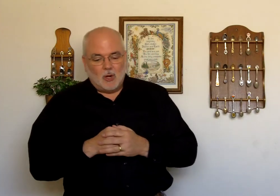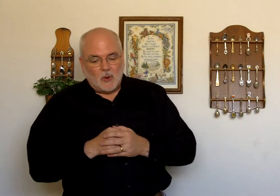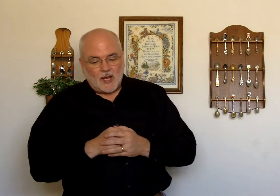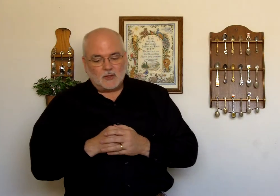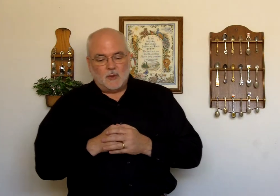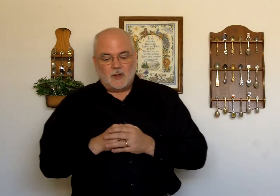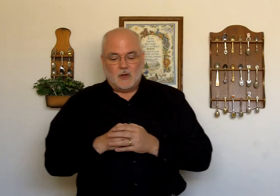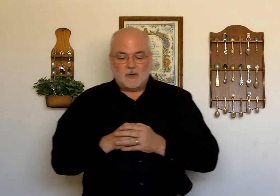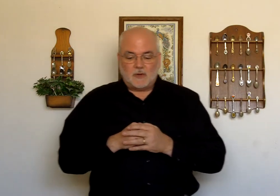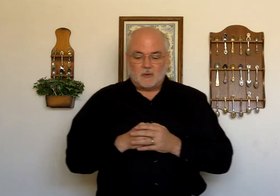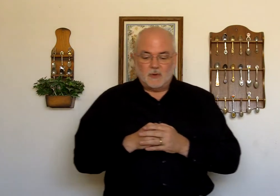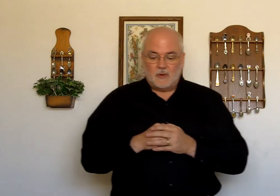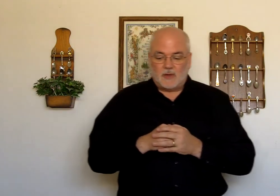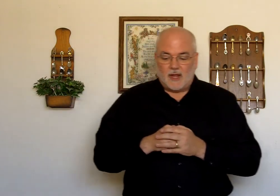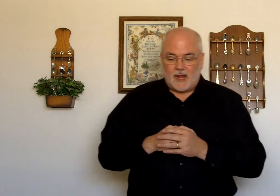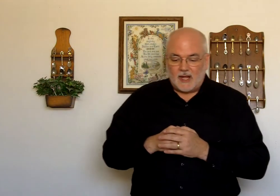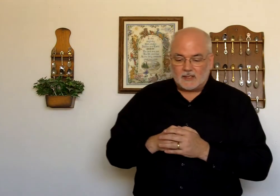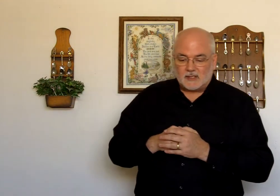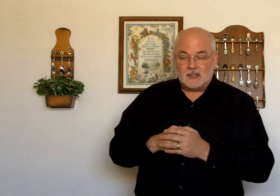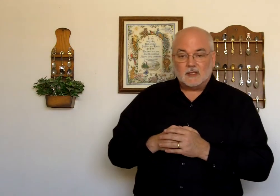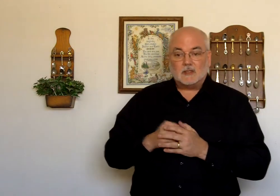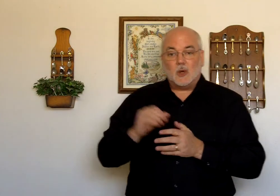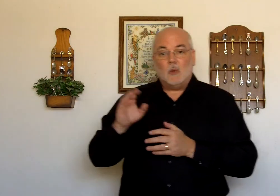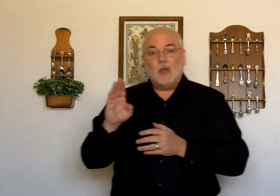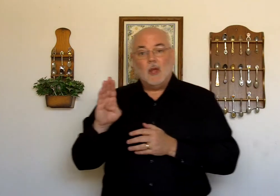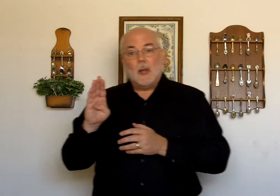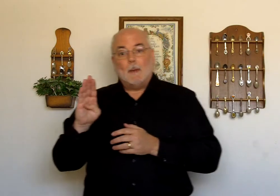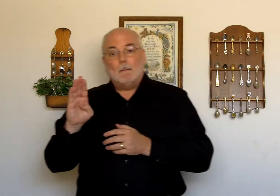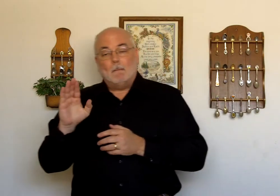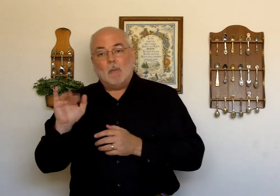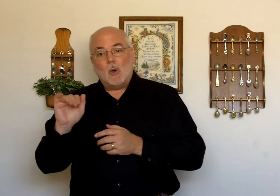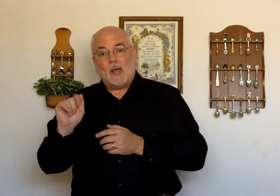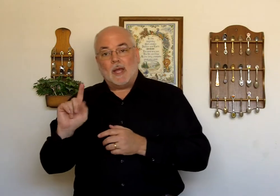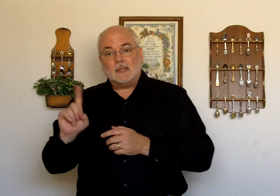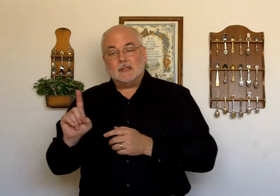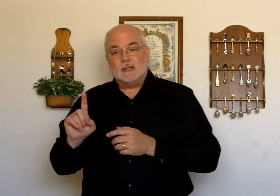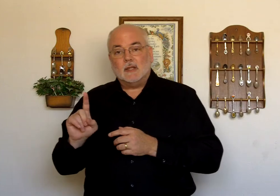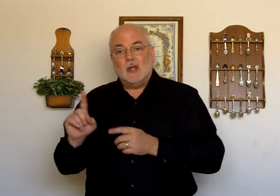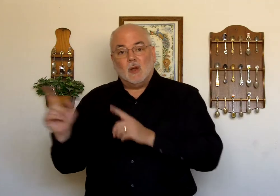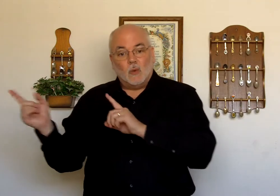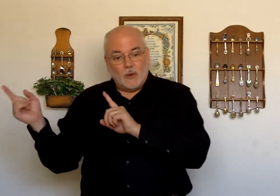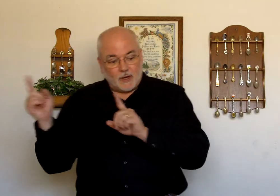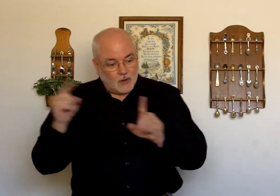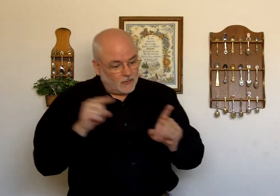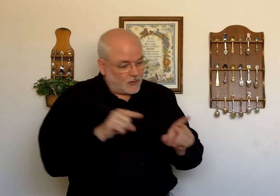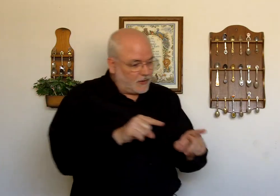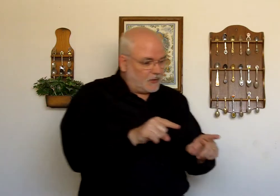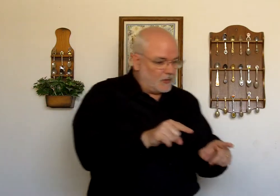Boaz went over to Ruth. And asked. So. Boaz. Went over to.